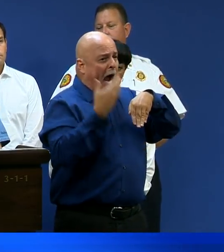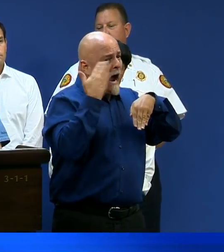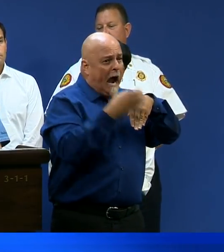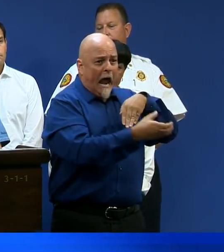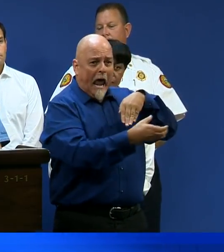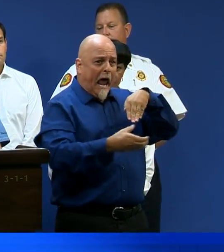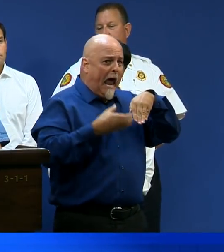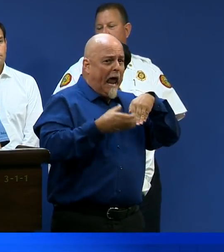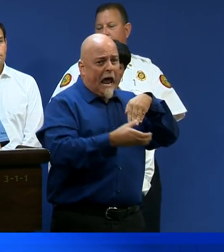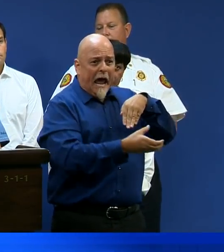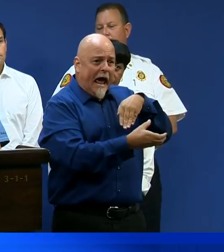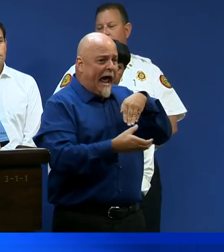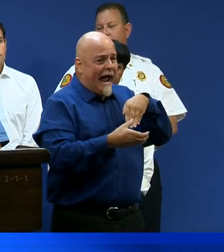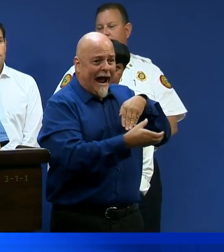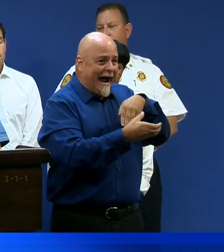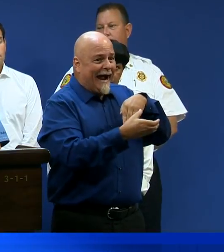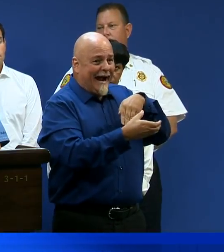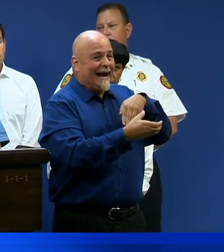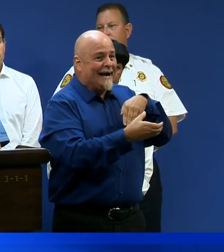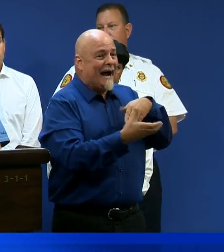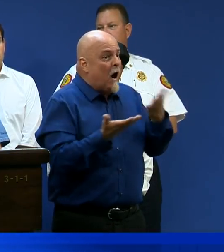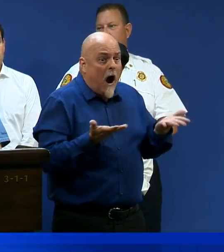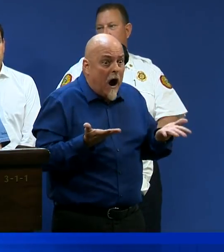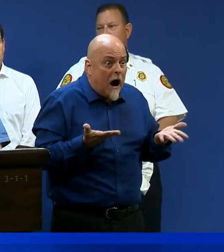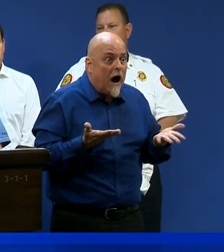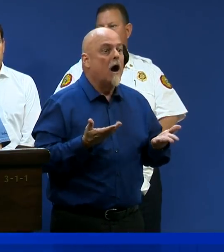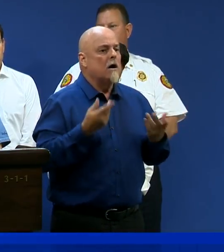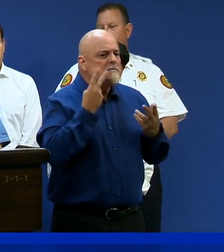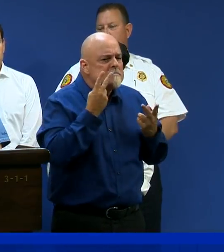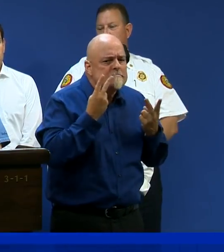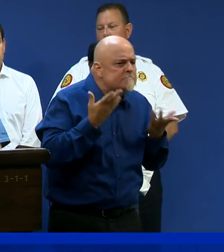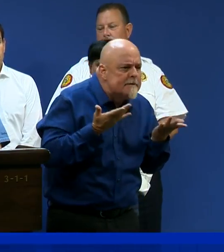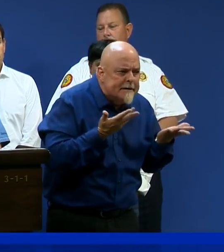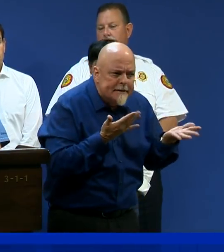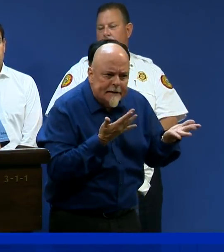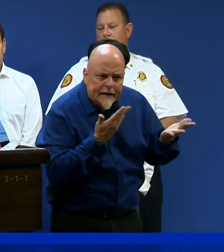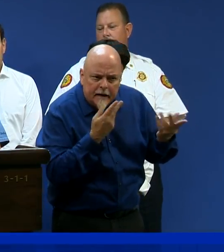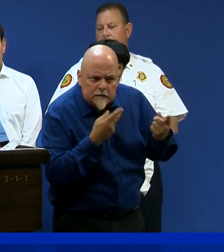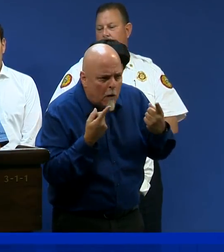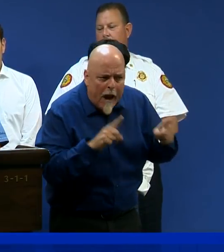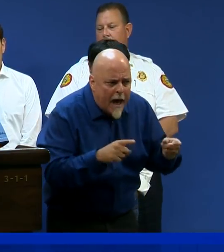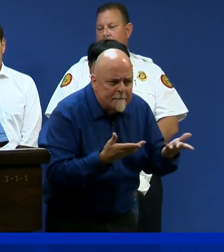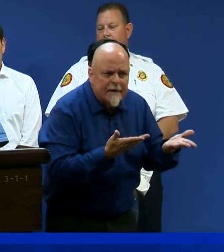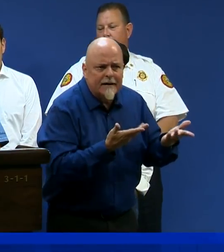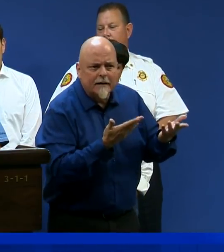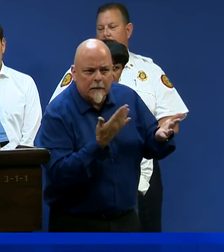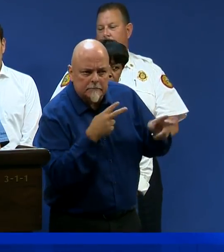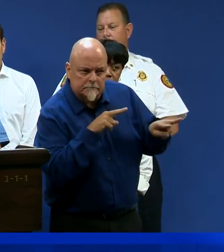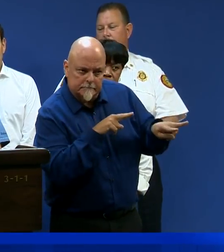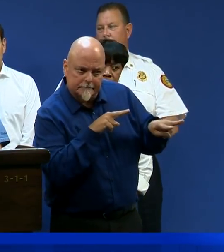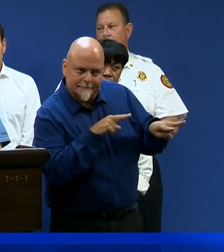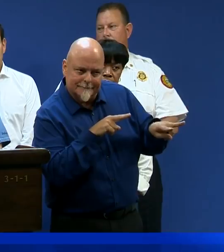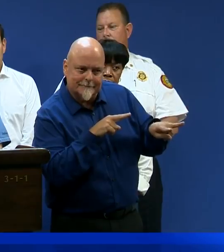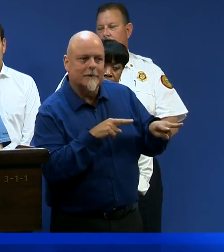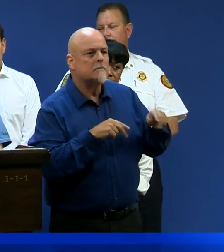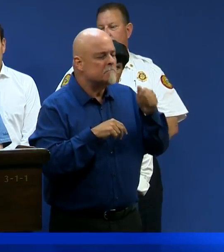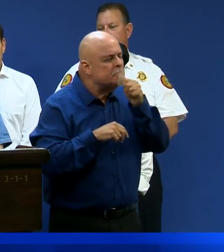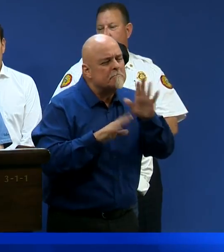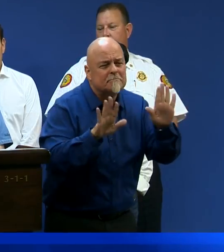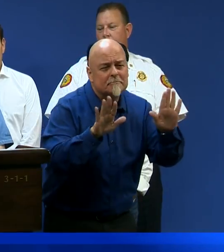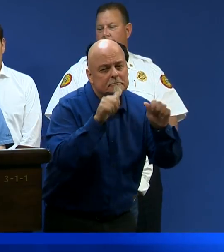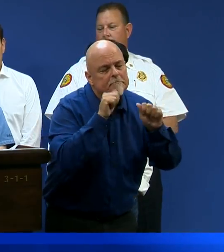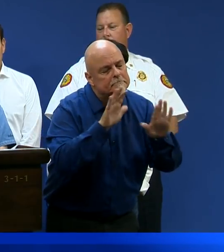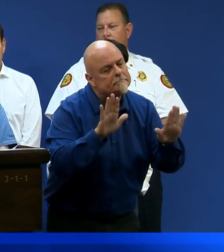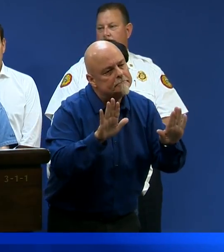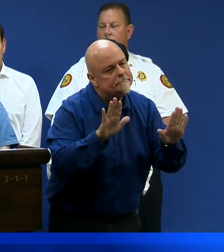forecast track and a little bit better indication of where the storm is actually going to go. So, but we do